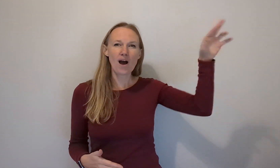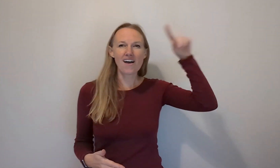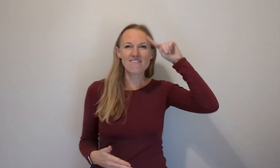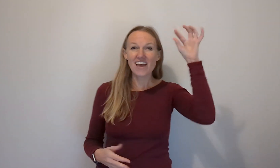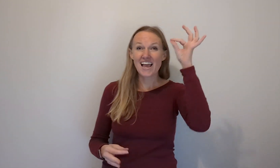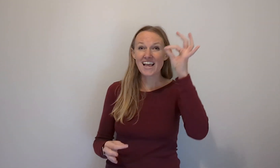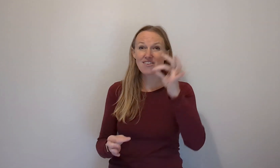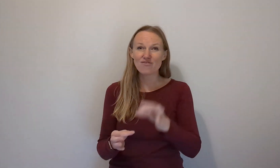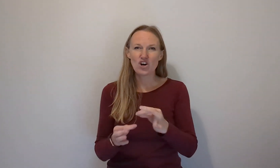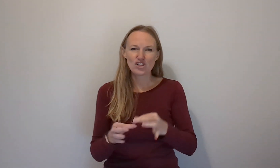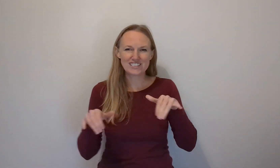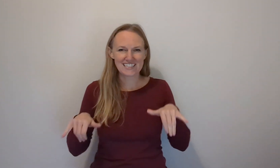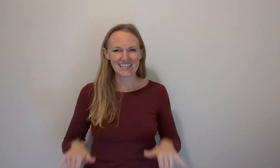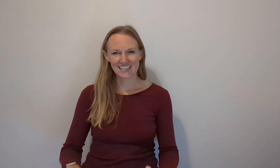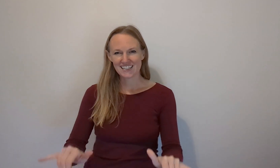are faithful still